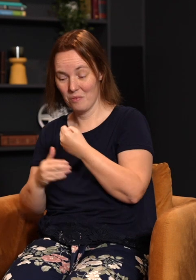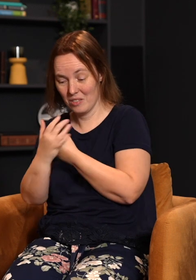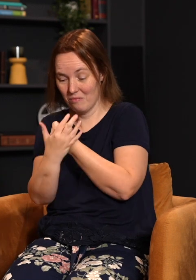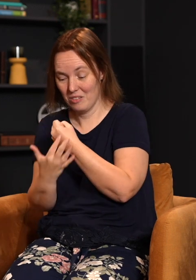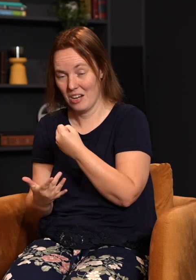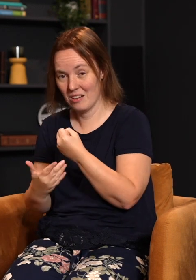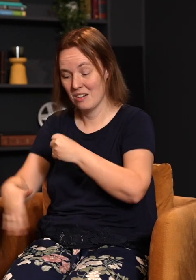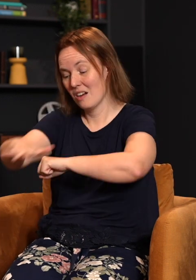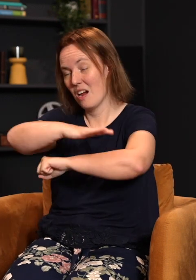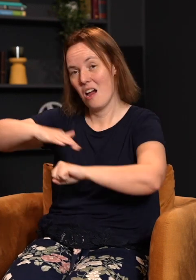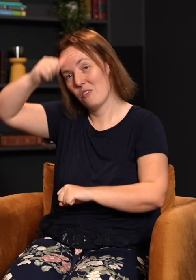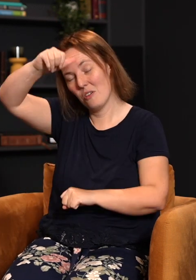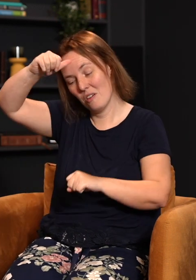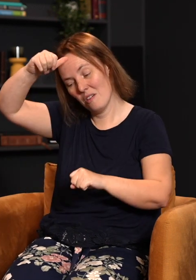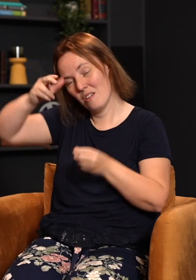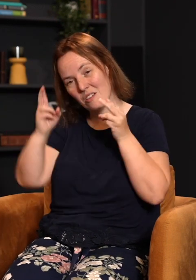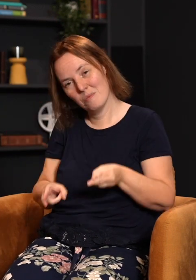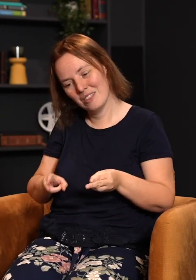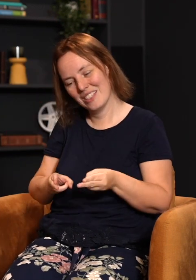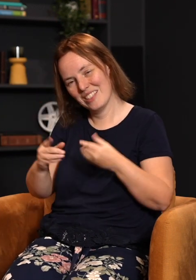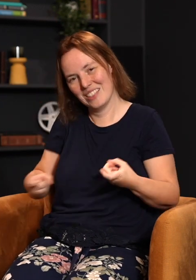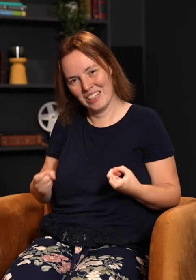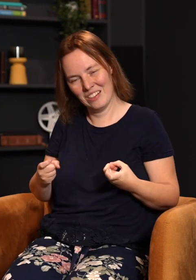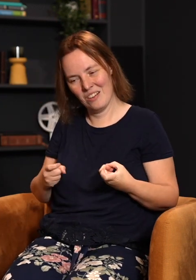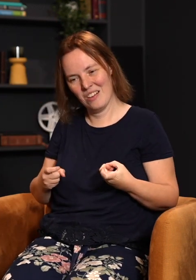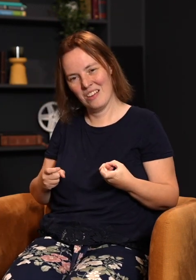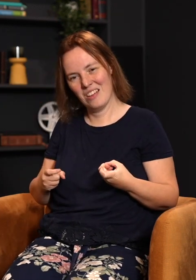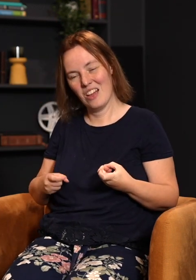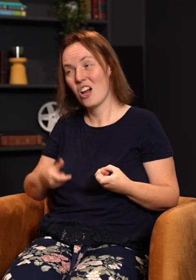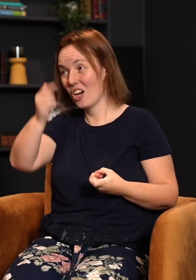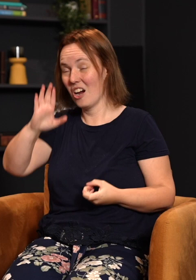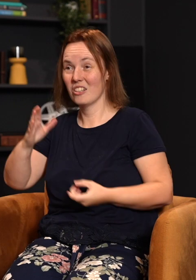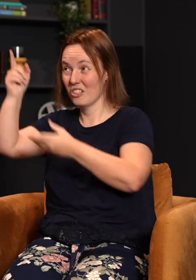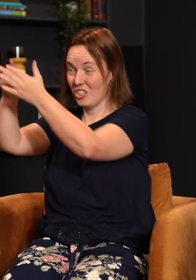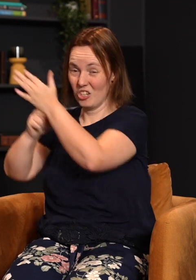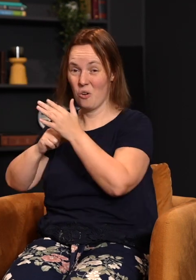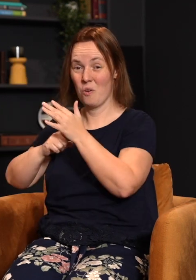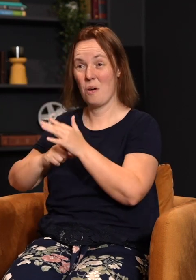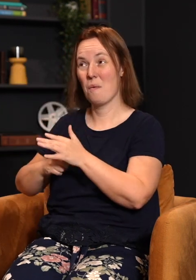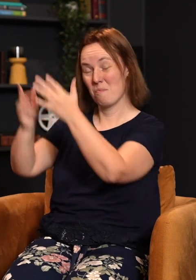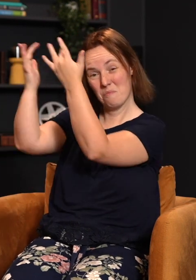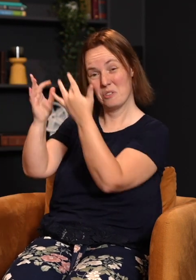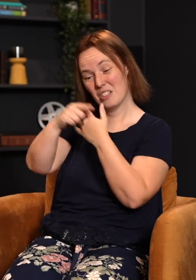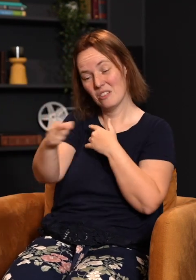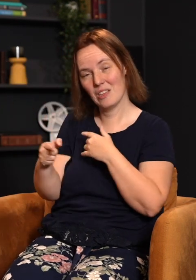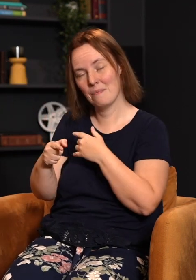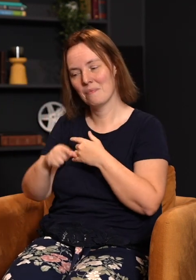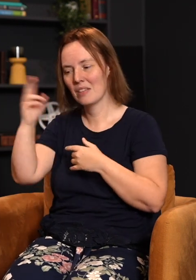cover man's sins for that season, then God could show mercy to them. So that was the first goat. The second goat the high